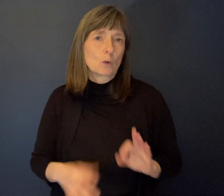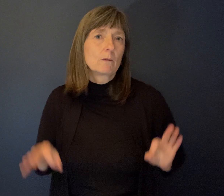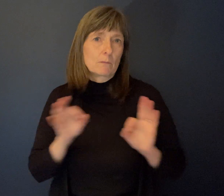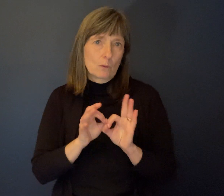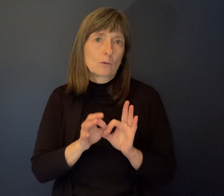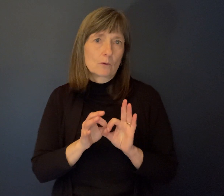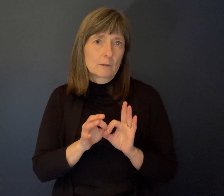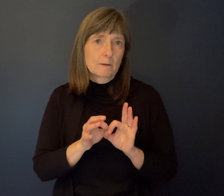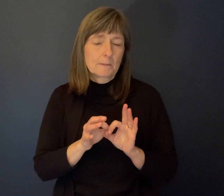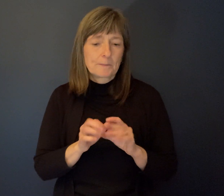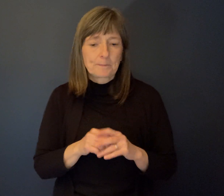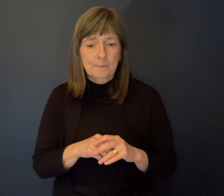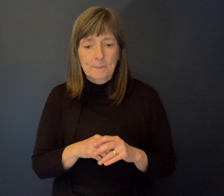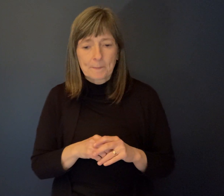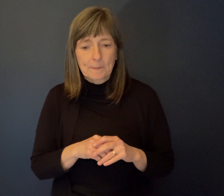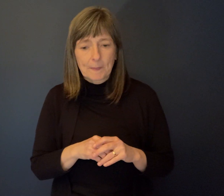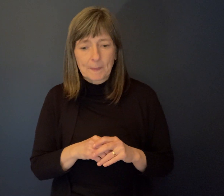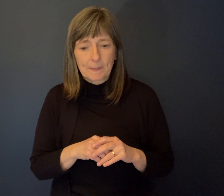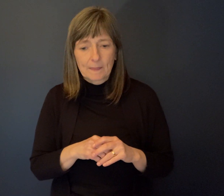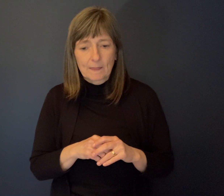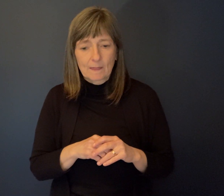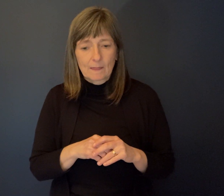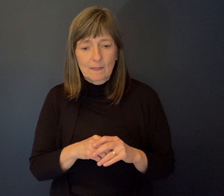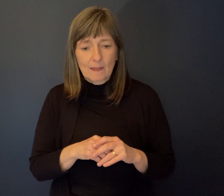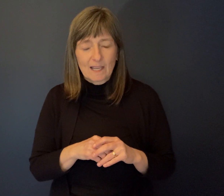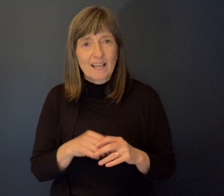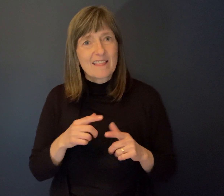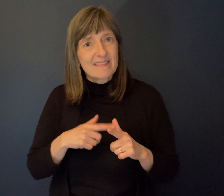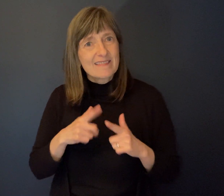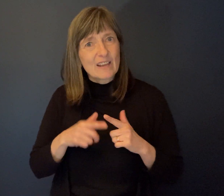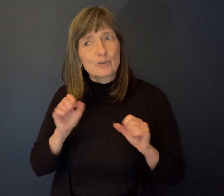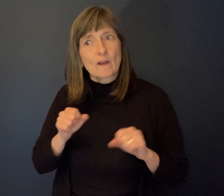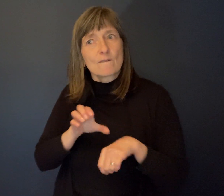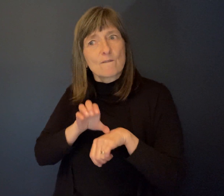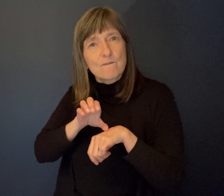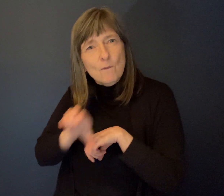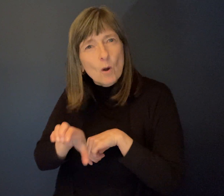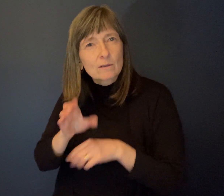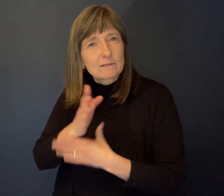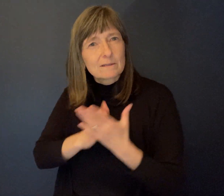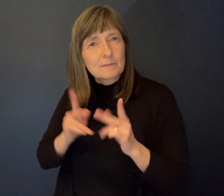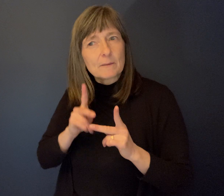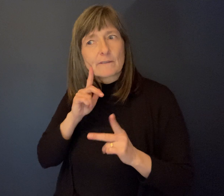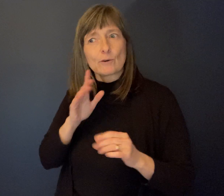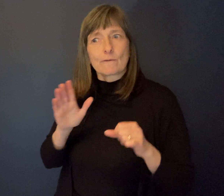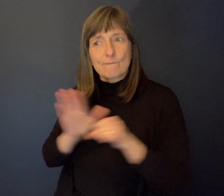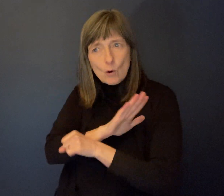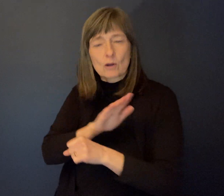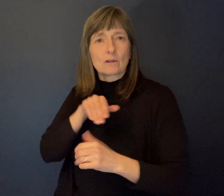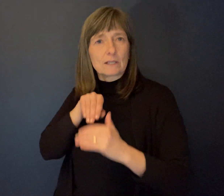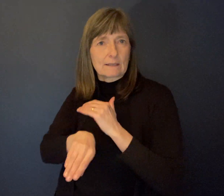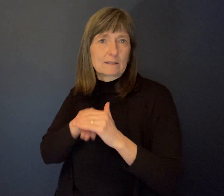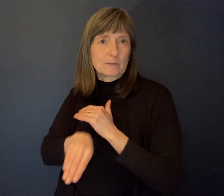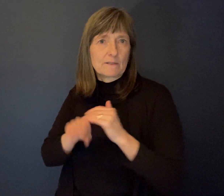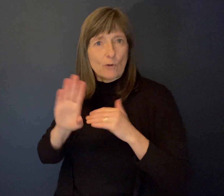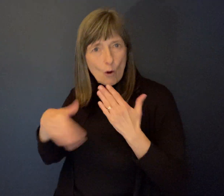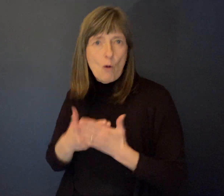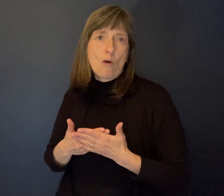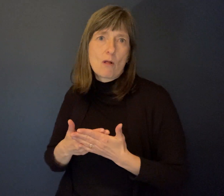because people were going to then be forced to create an environment that was going to be accessible for everyone. So that was like,